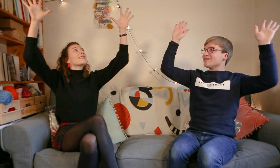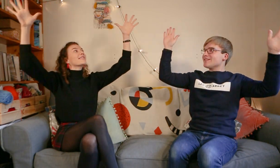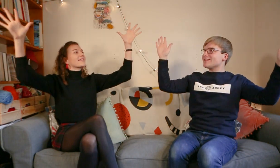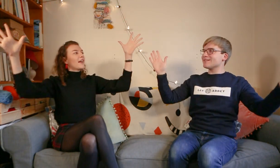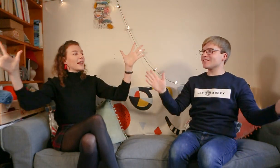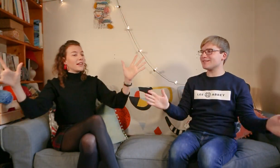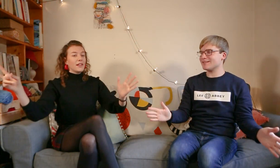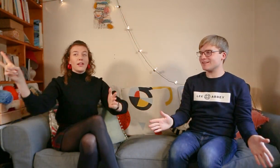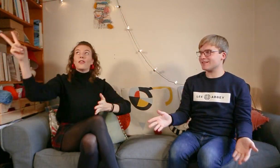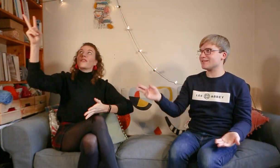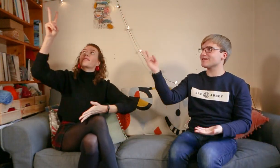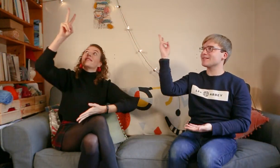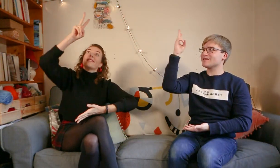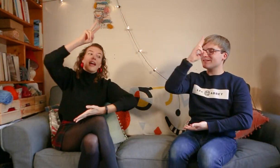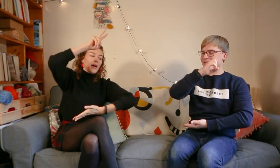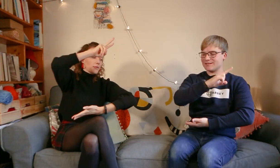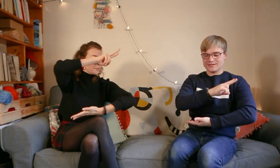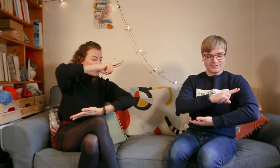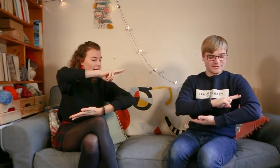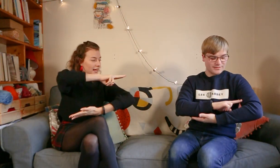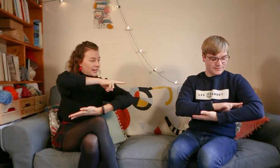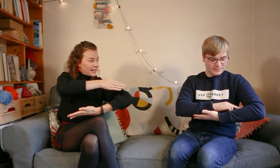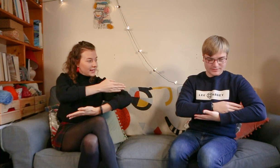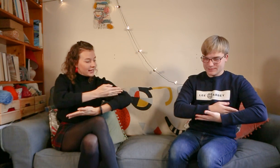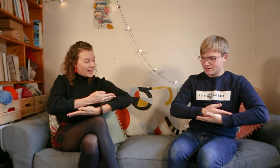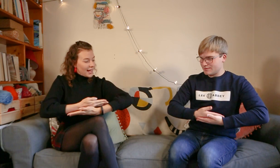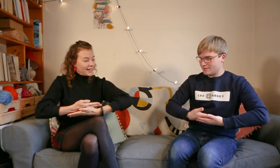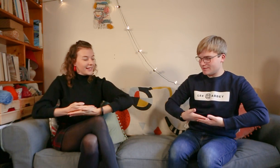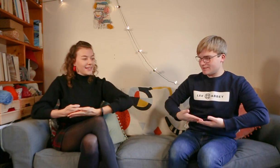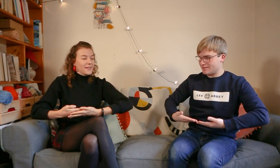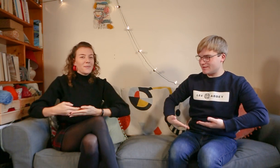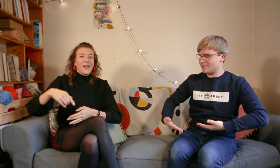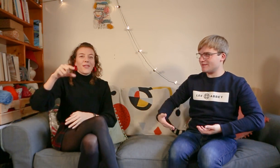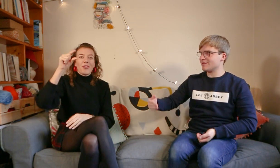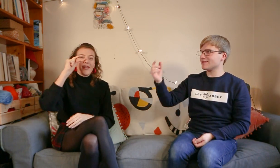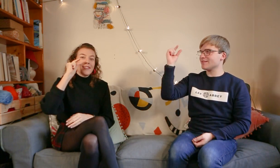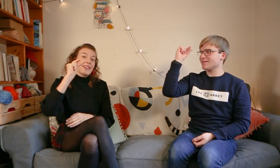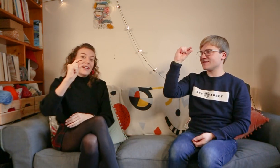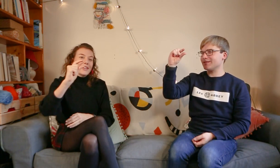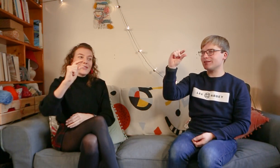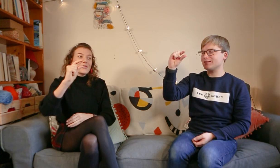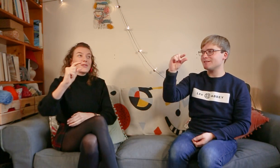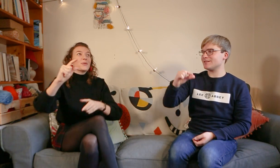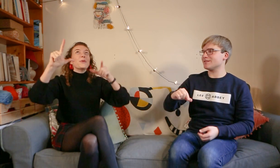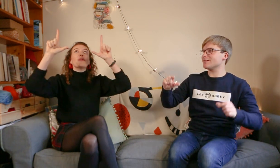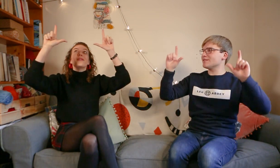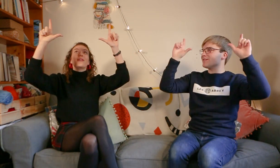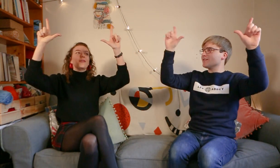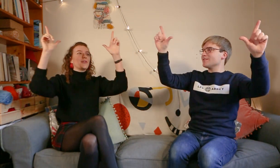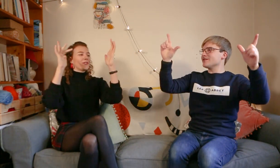sky. Look down where he lay. The little Lord